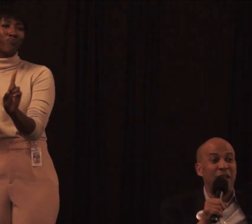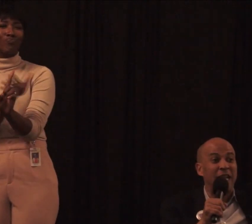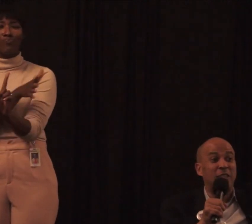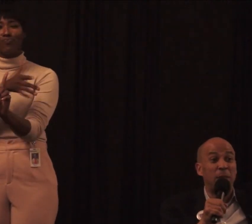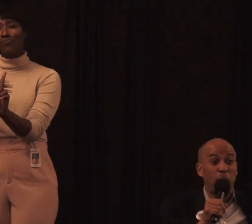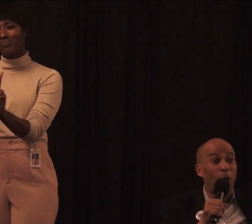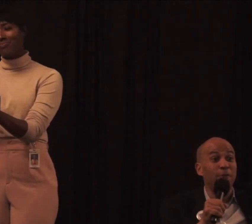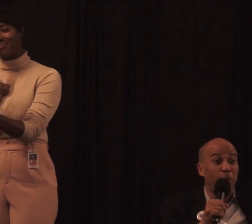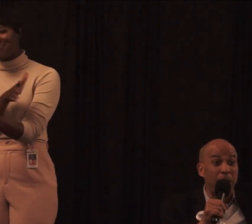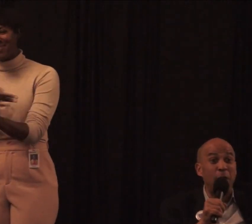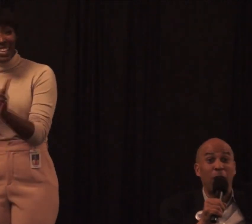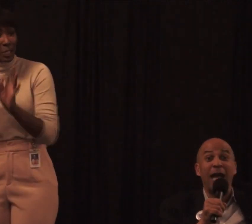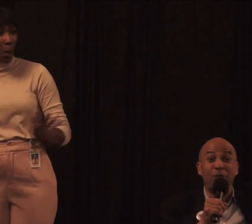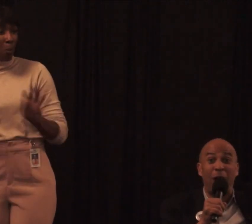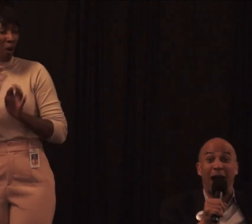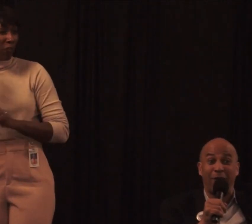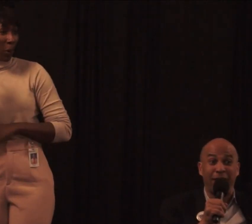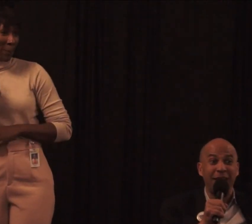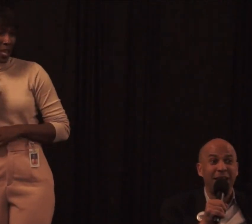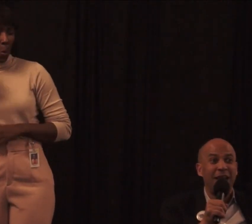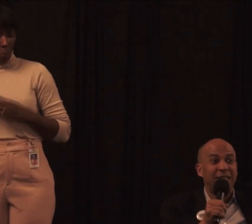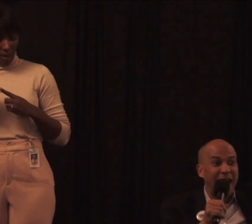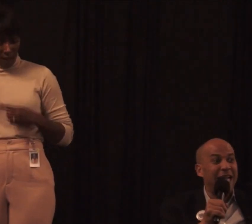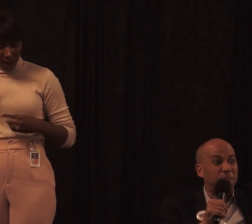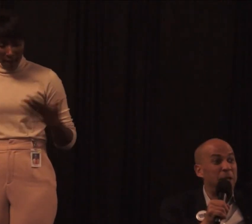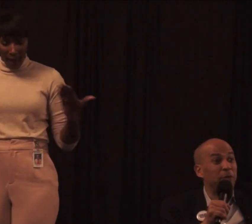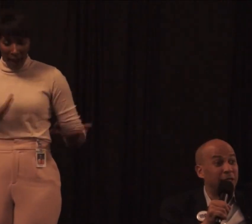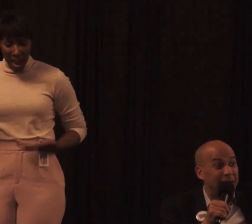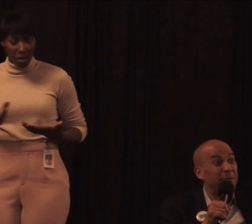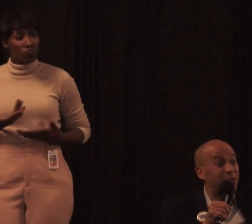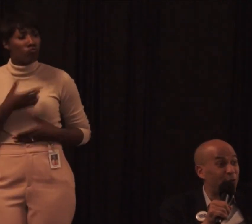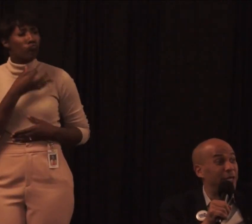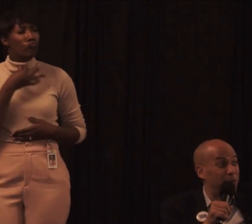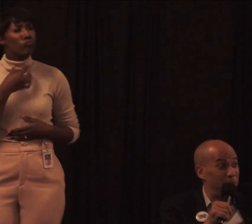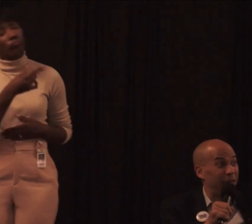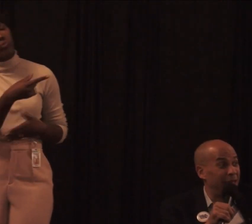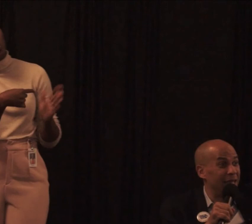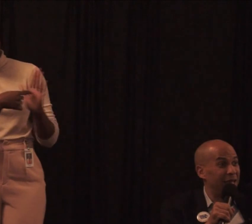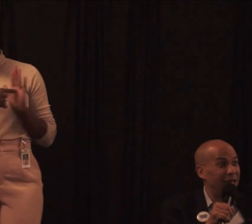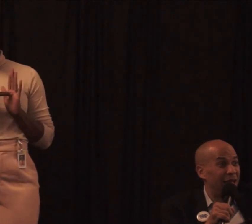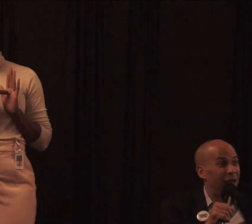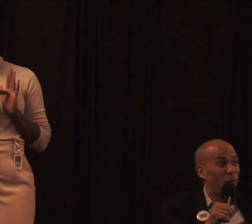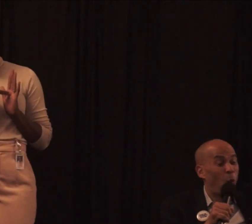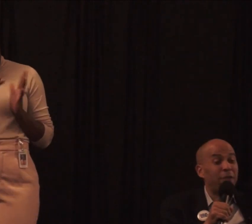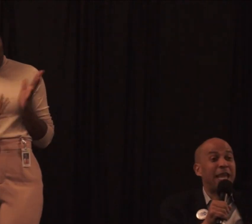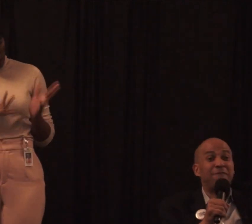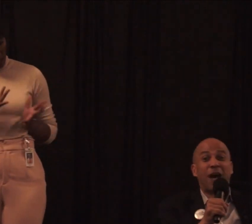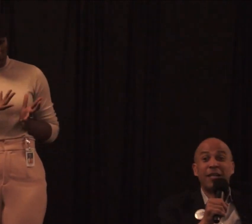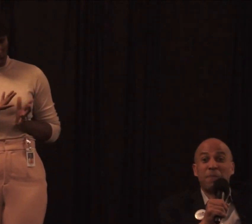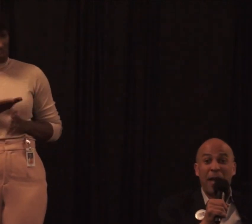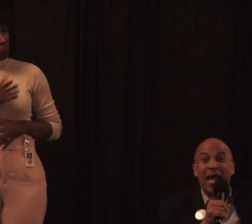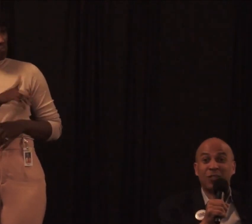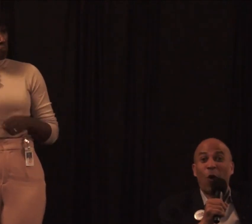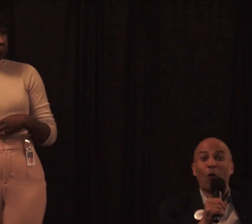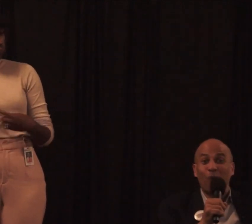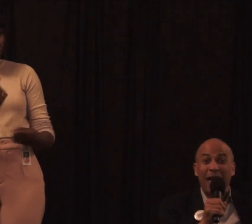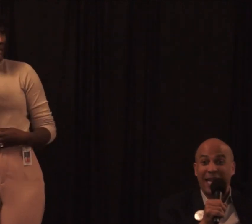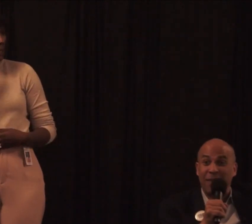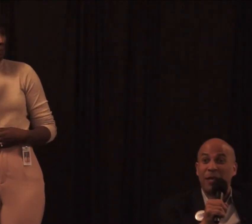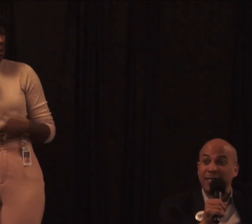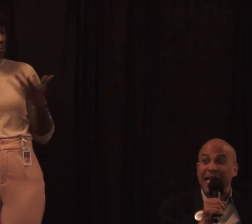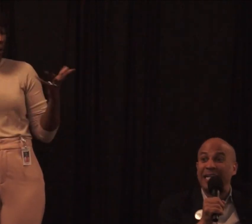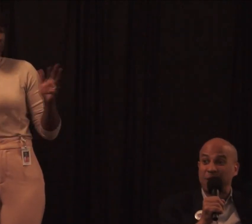It is important for me when I do hiring to ask people to demonstrate to me what they've done in the past